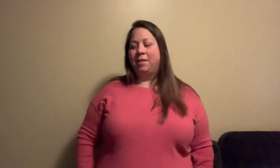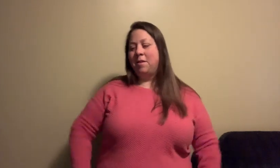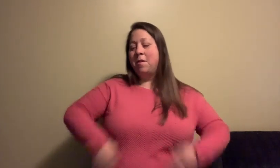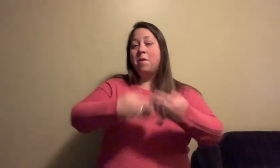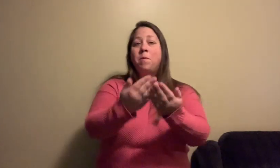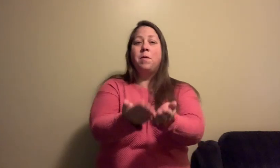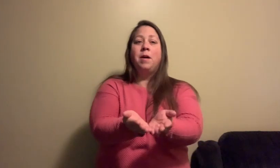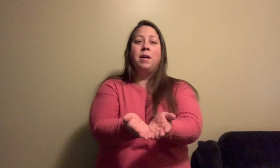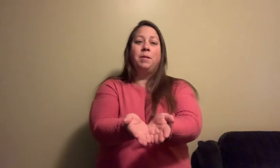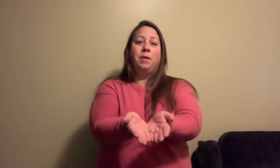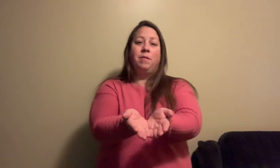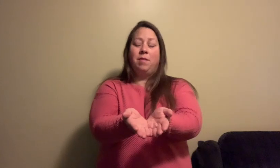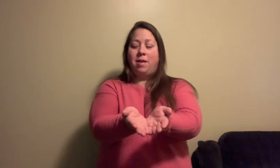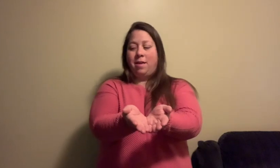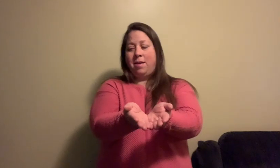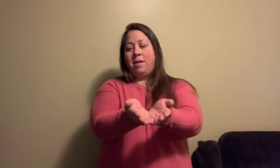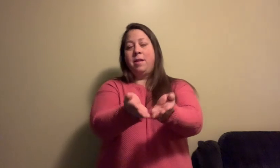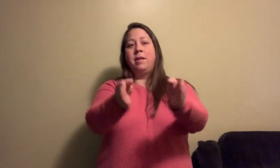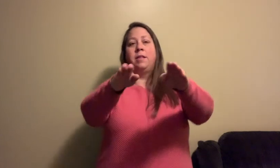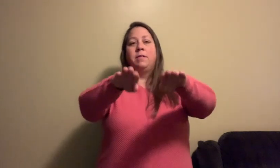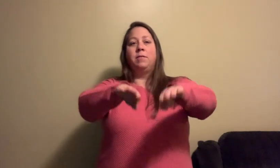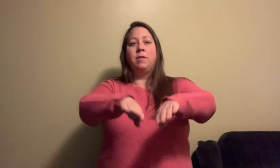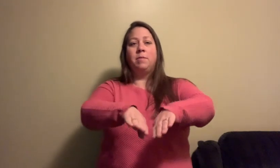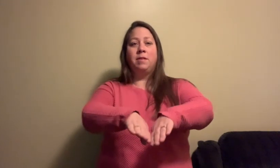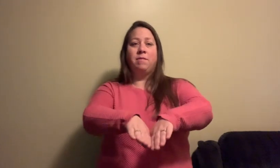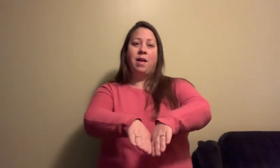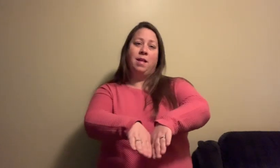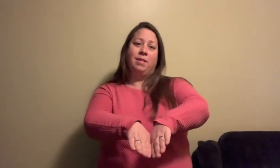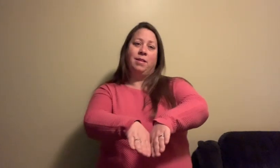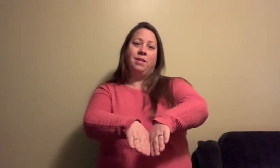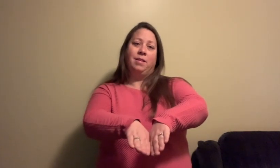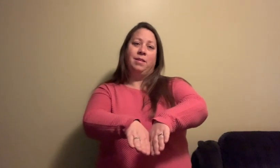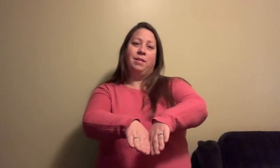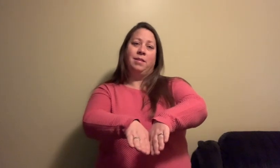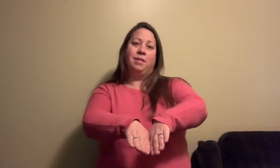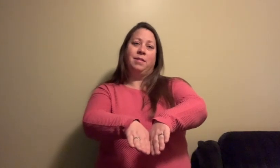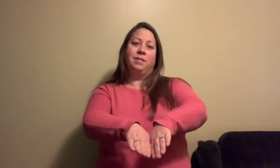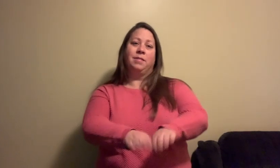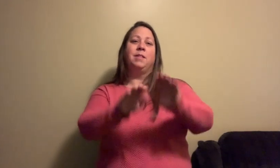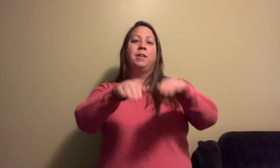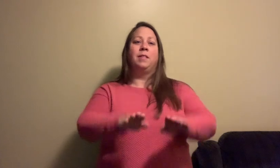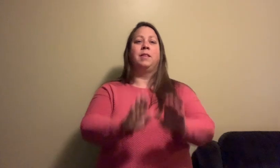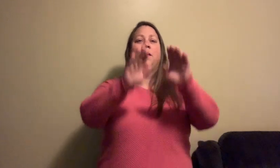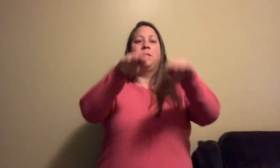One pair of hands formed the valleys The